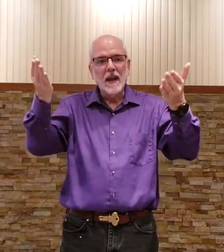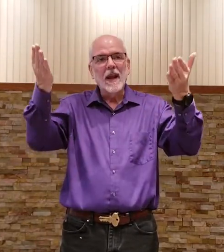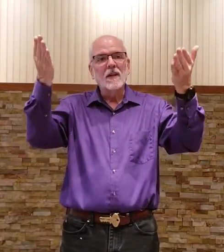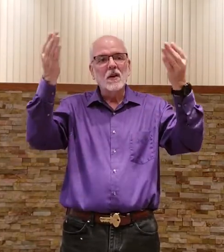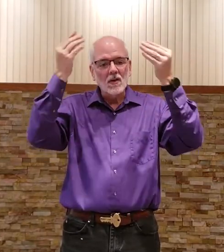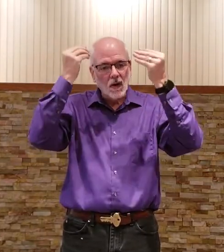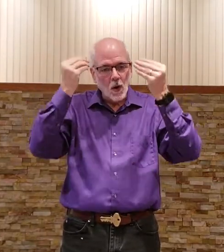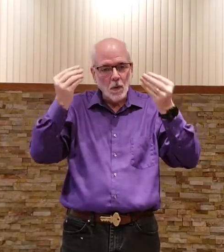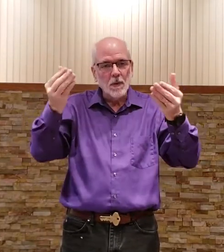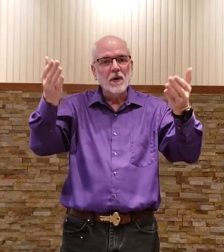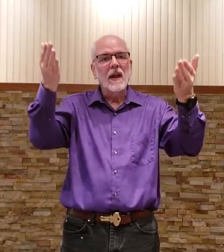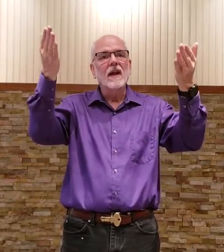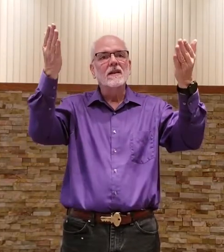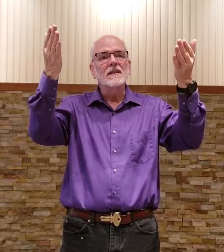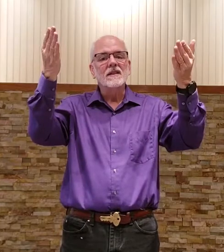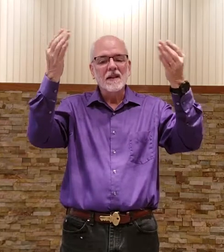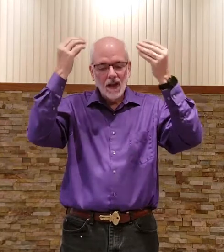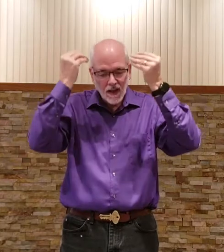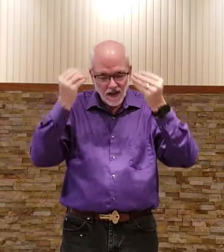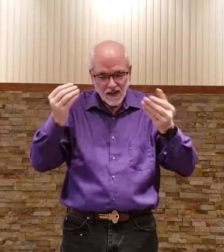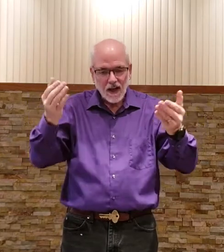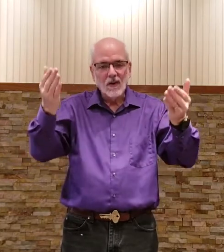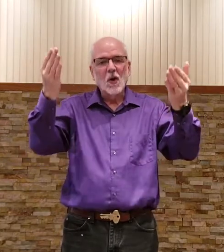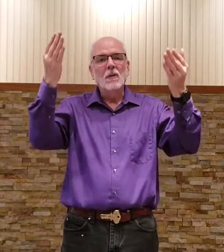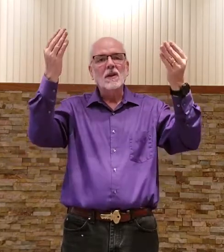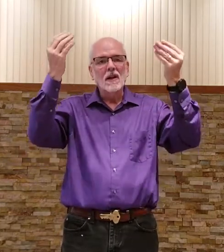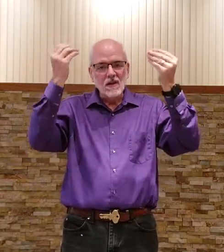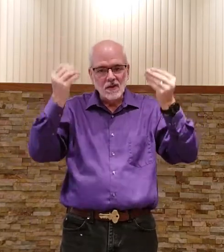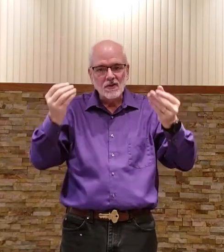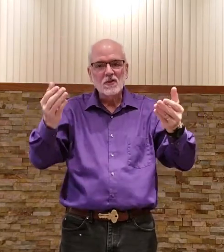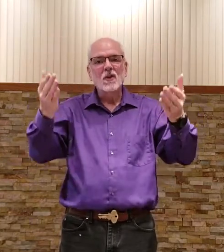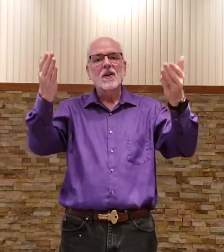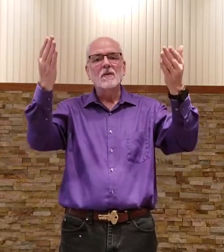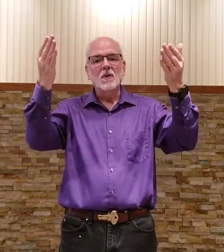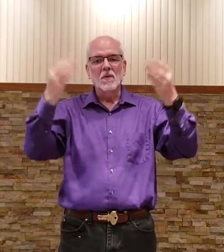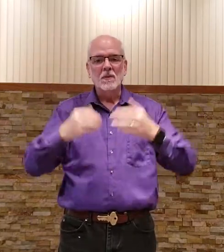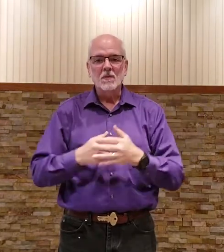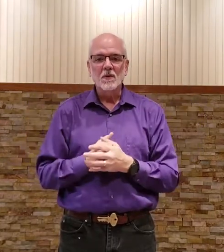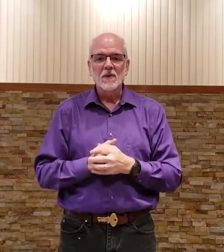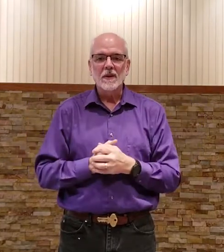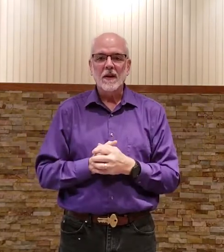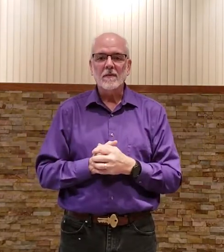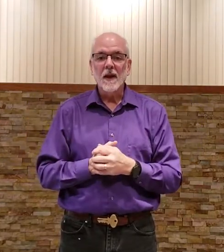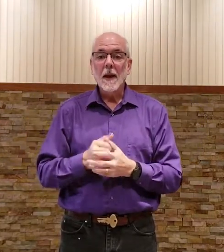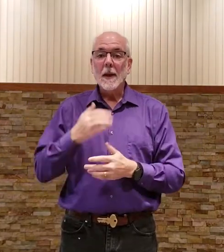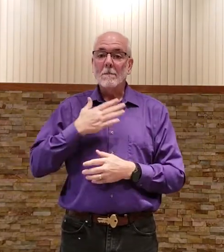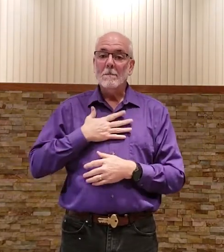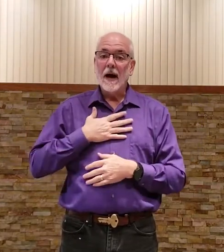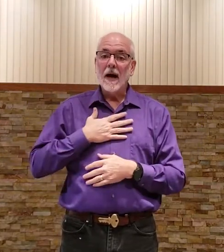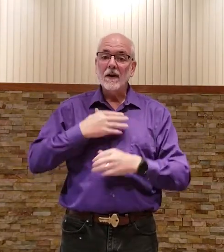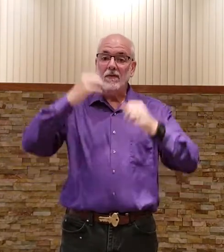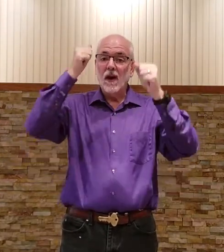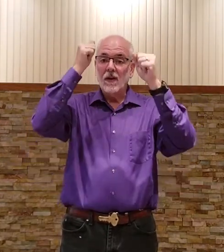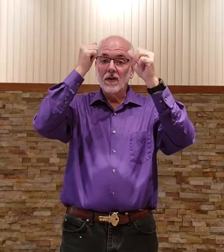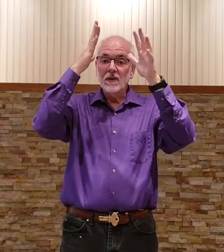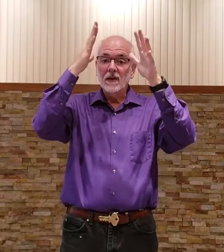hand sort of open your hands kind of almost a little circling moment there my father's